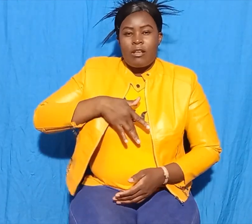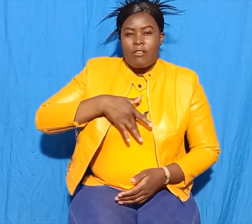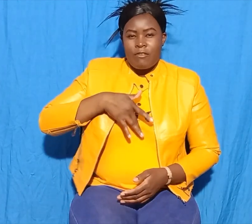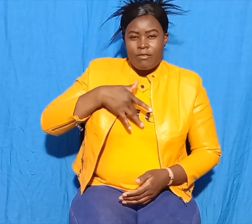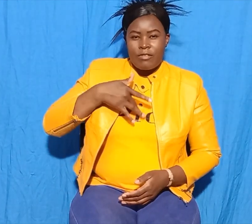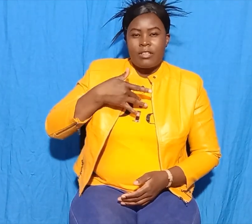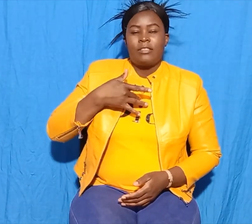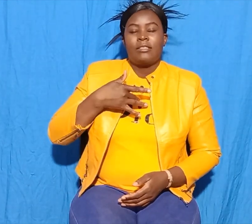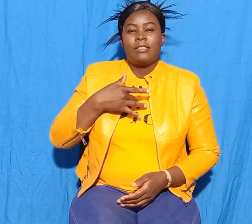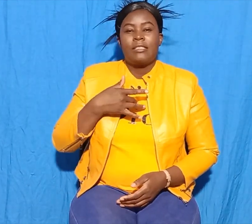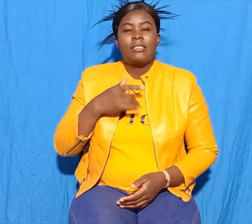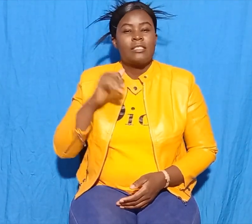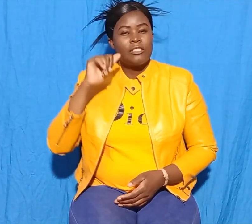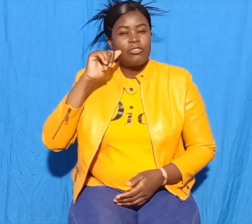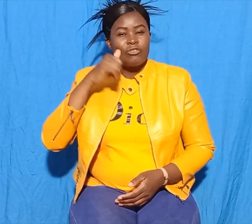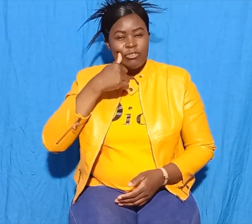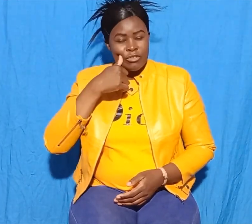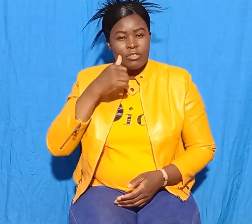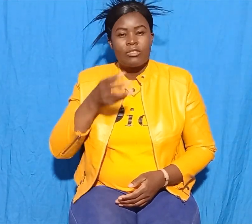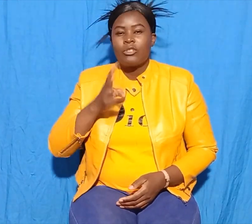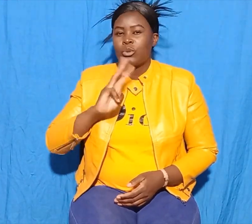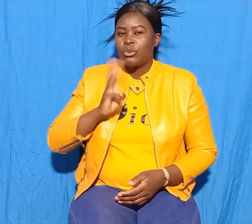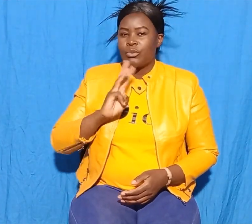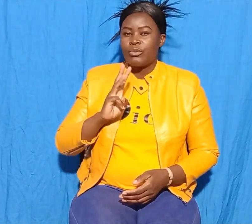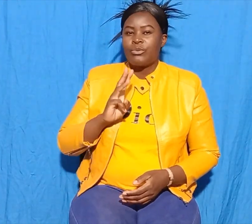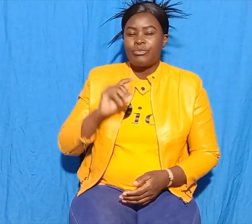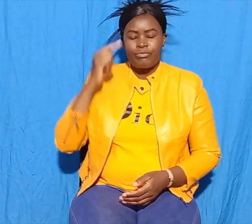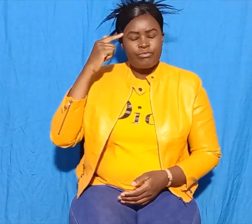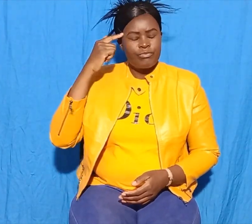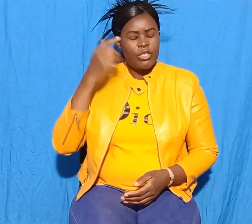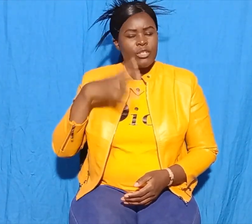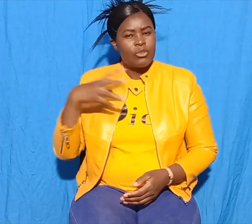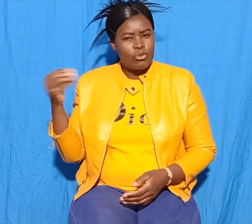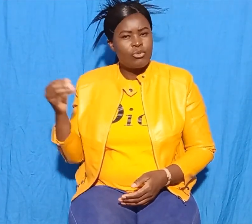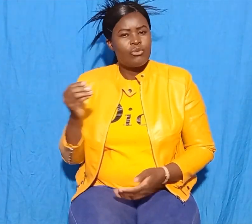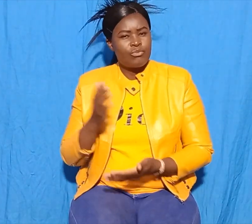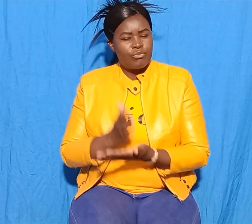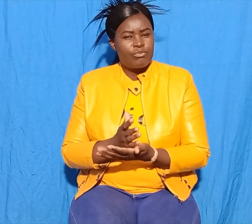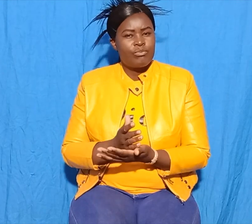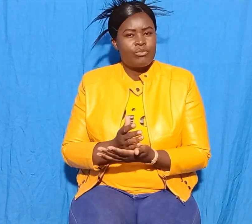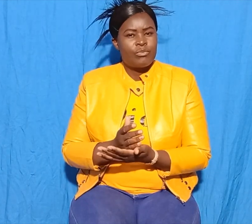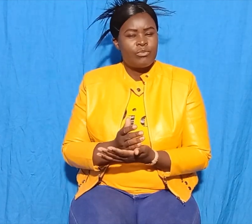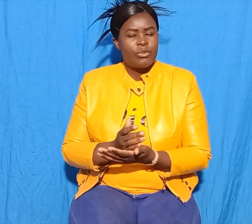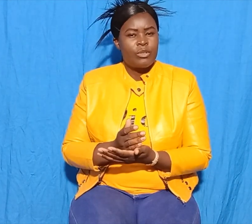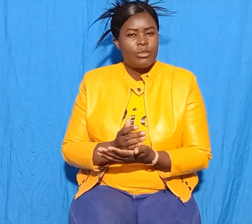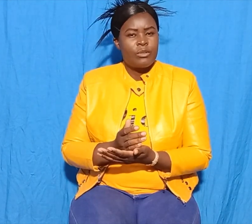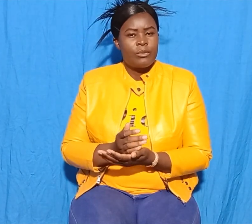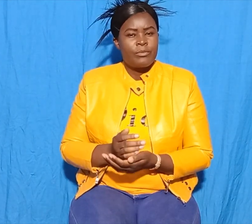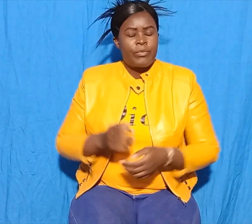So the monkey sat down on the crocodile's back and they went home.